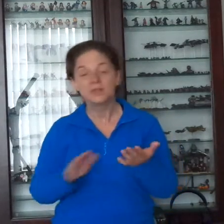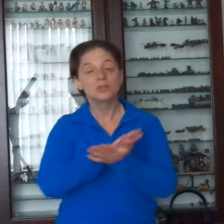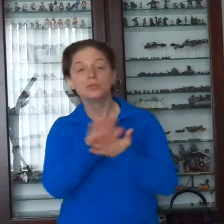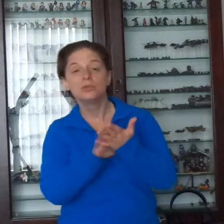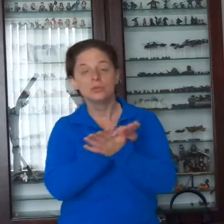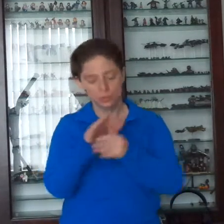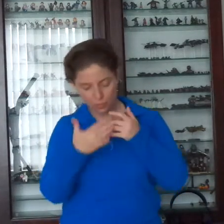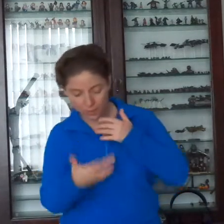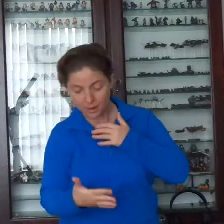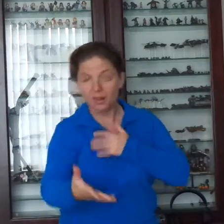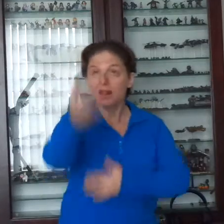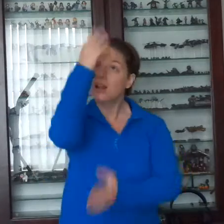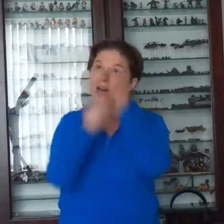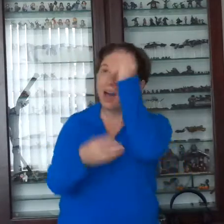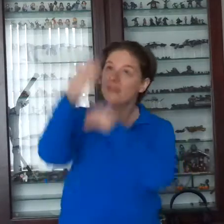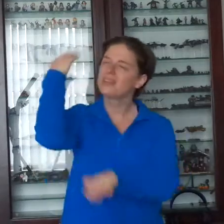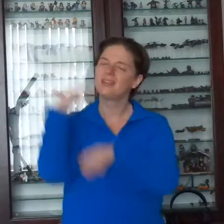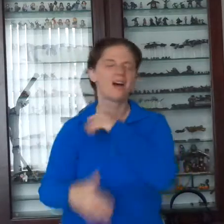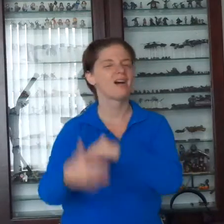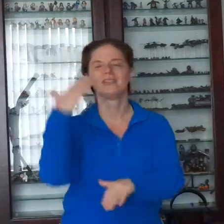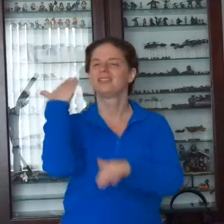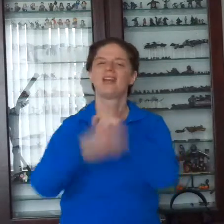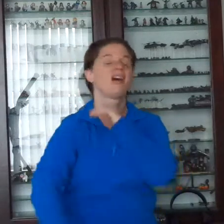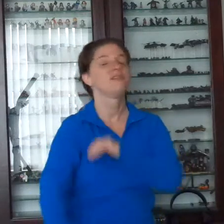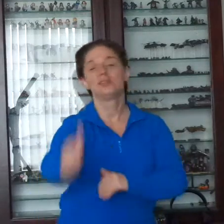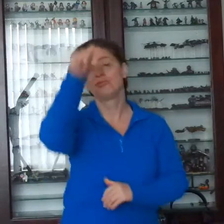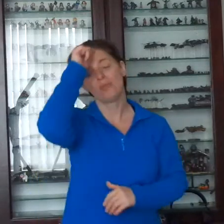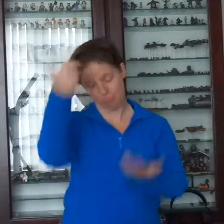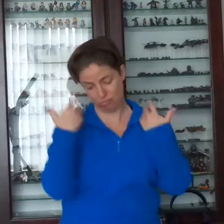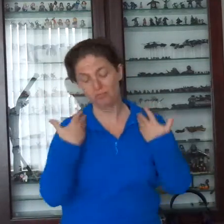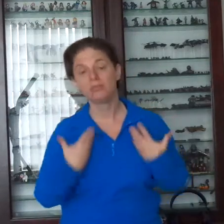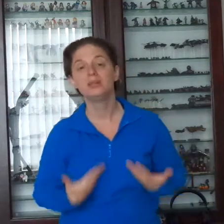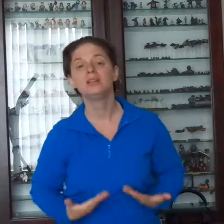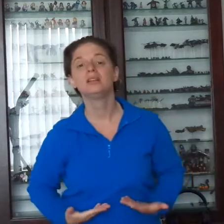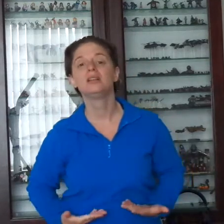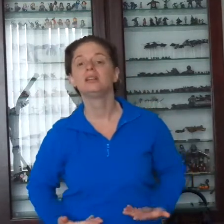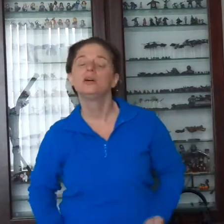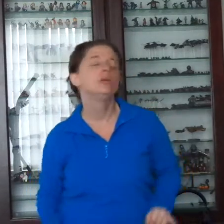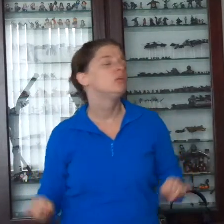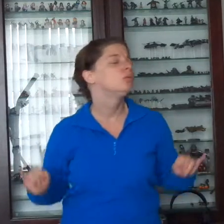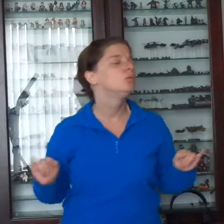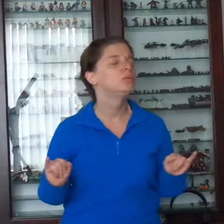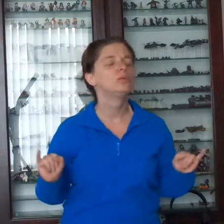You will never, never, never know. No, you won't. Ooh.